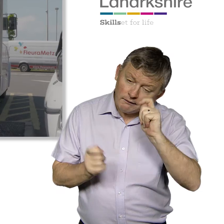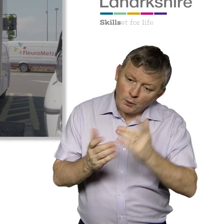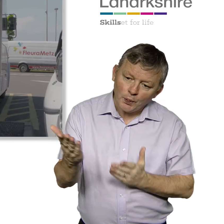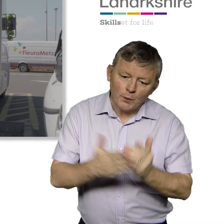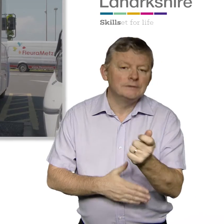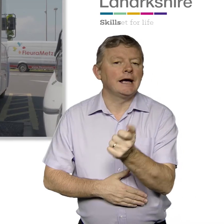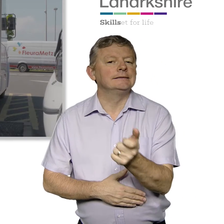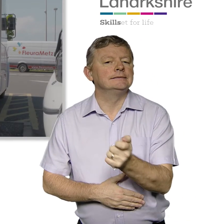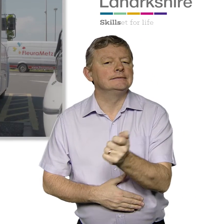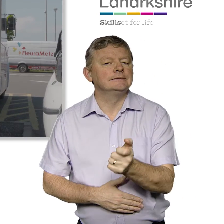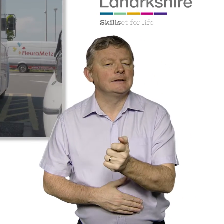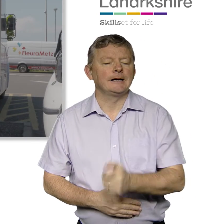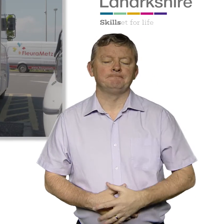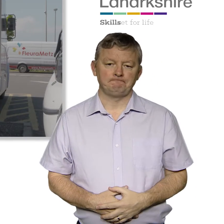notified of any changes by text